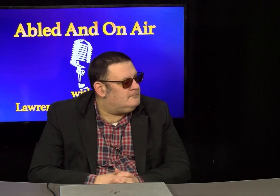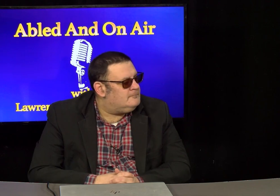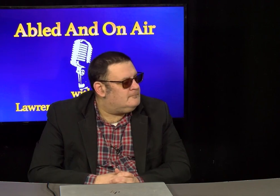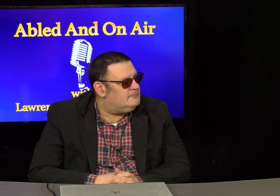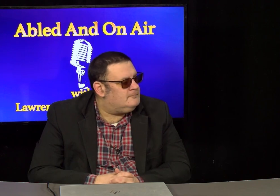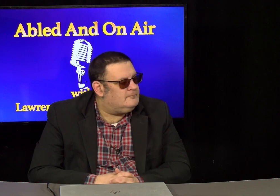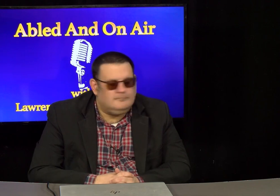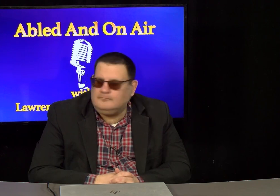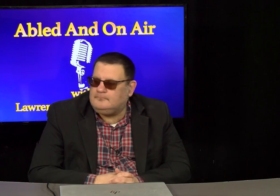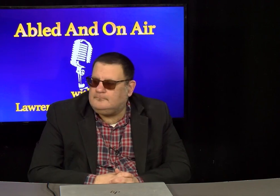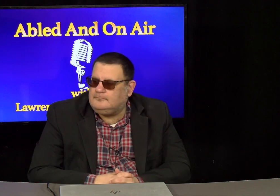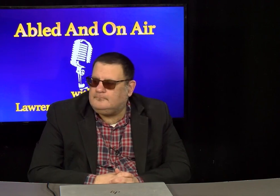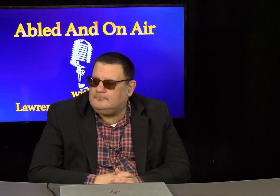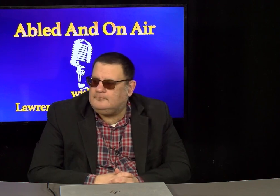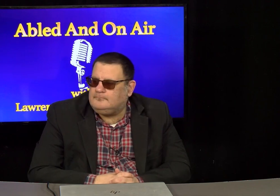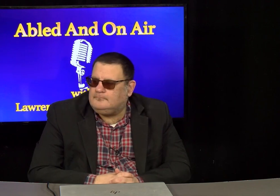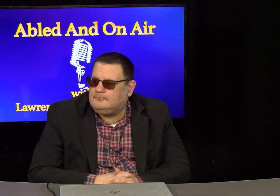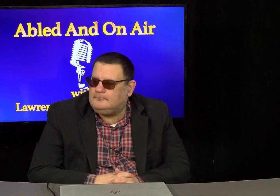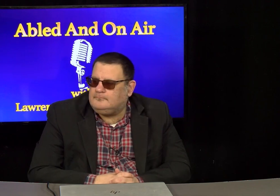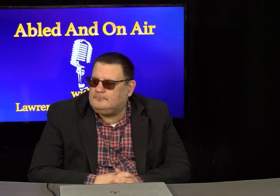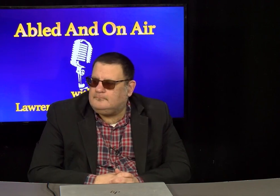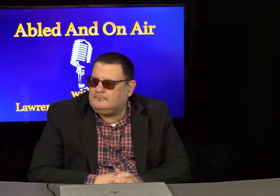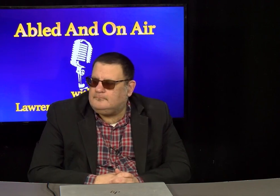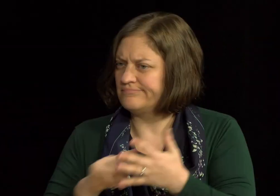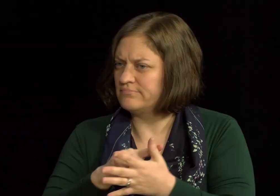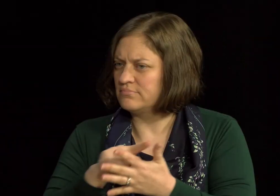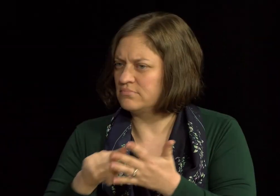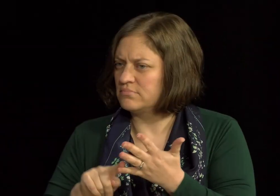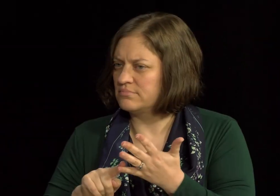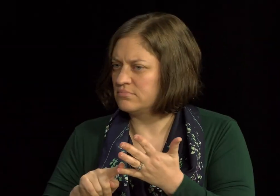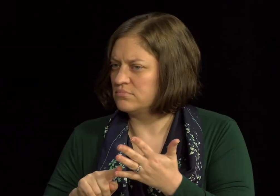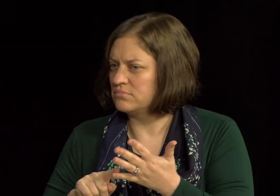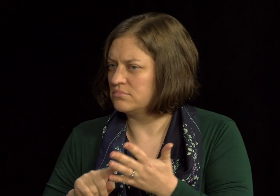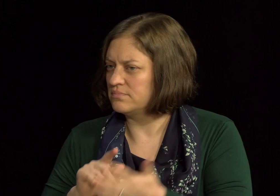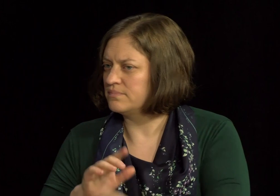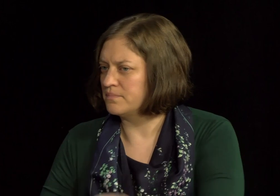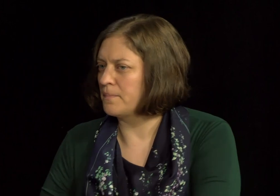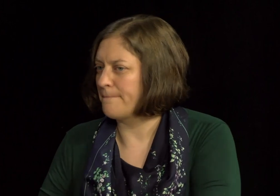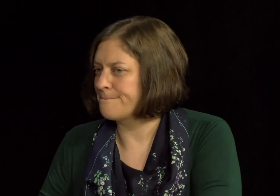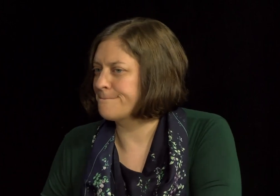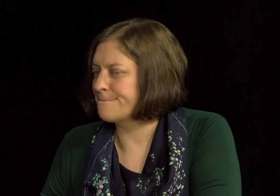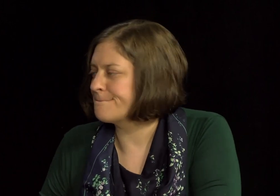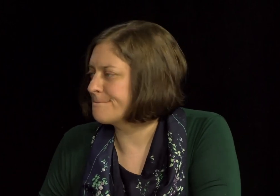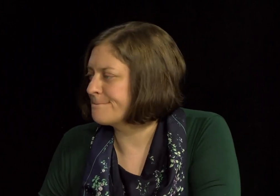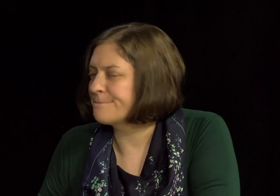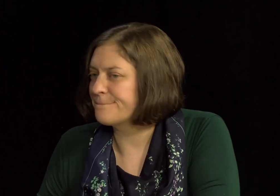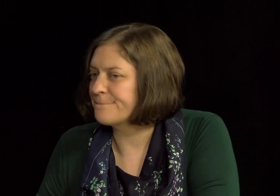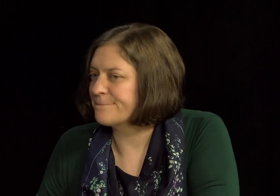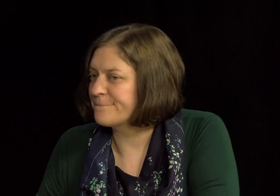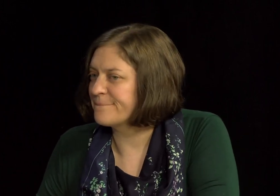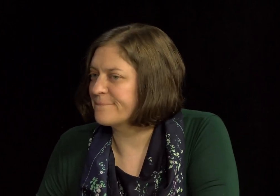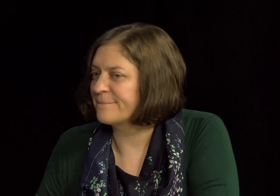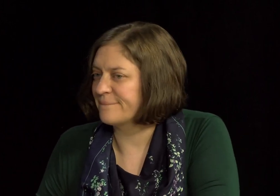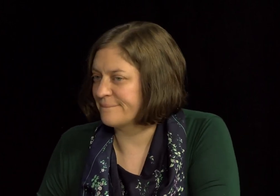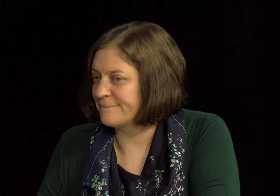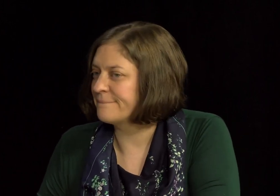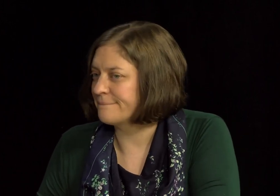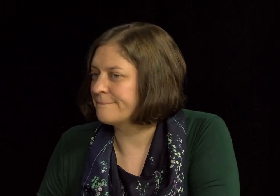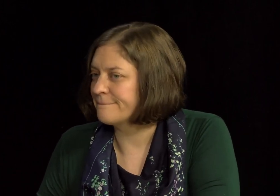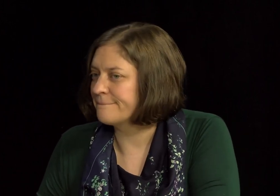It's cover all those things that I just mentioned. Oh, okay. Those, needs that people would have. Um, so